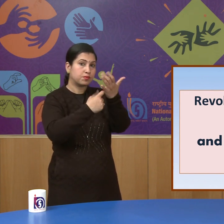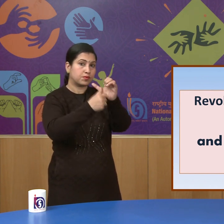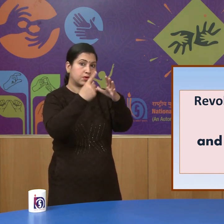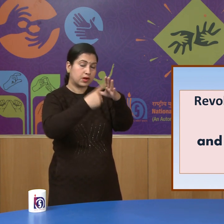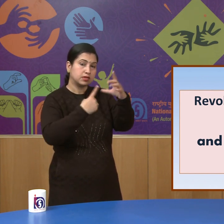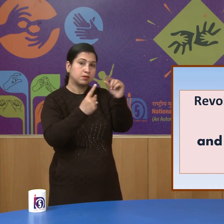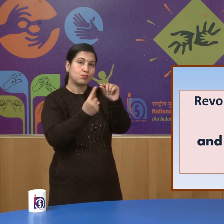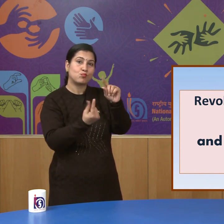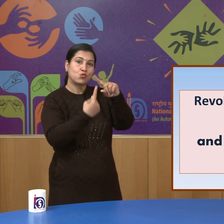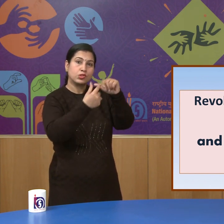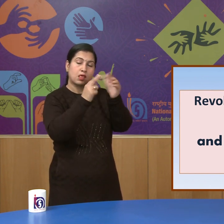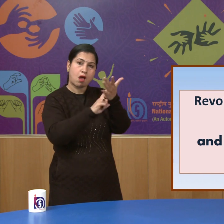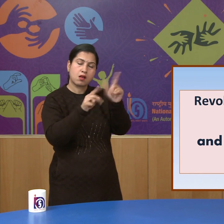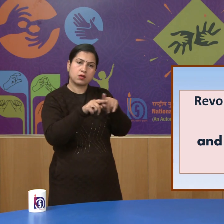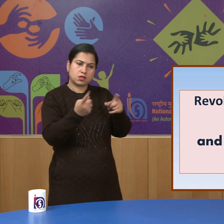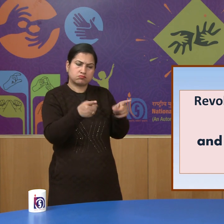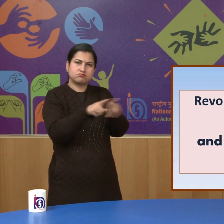India did not join the rebellion not